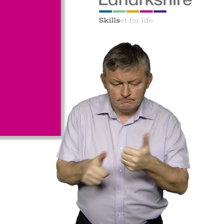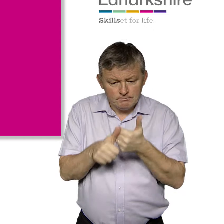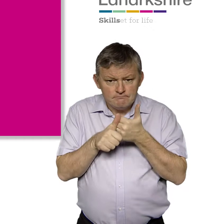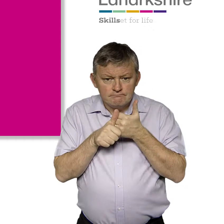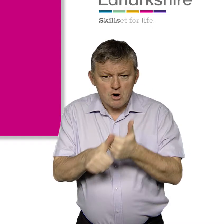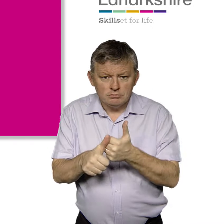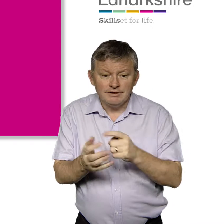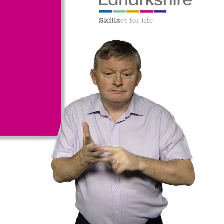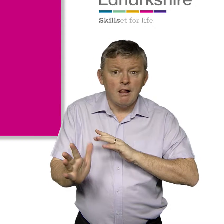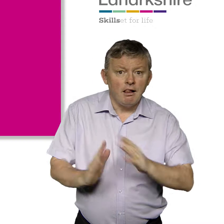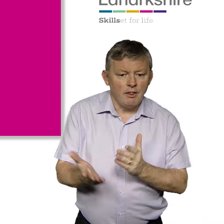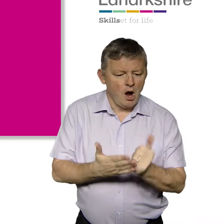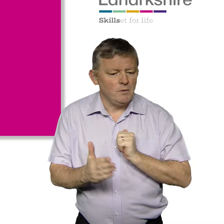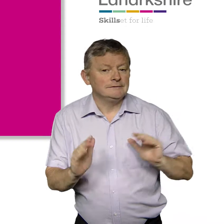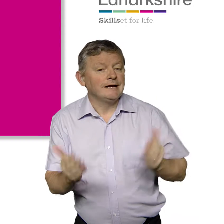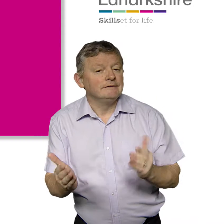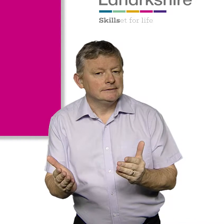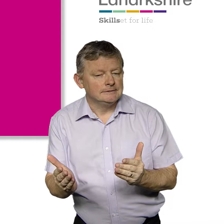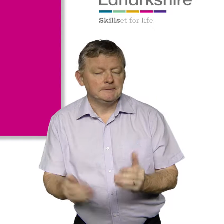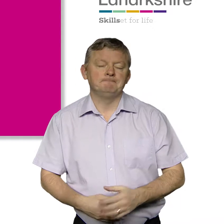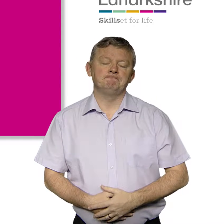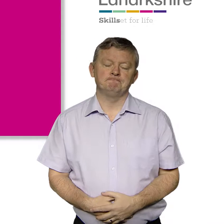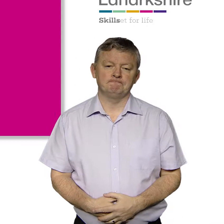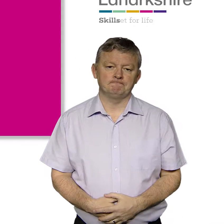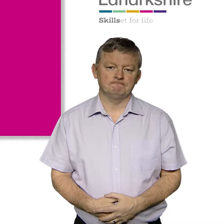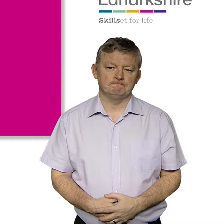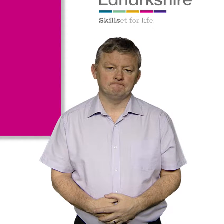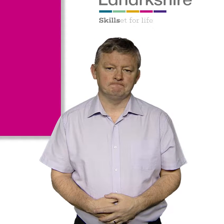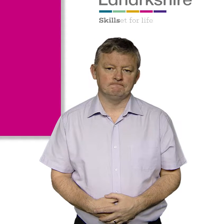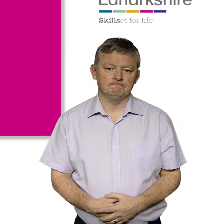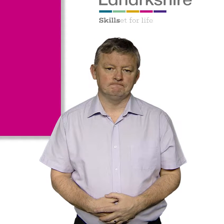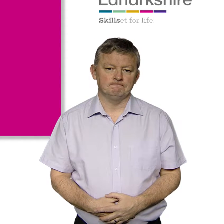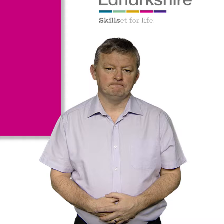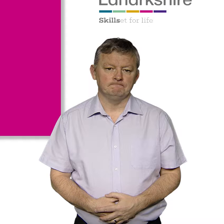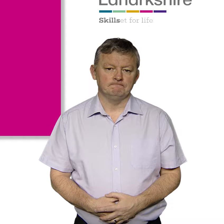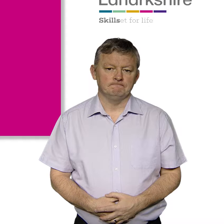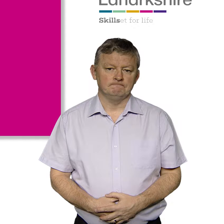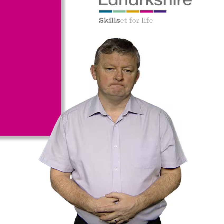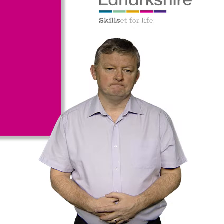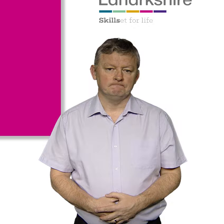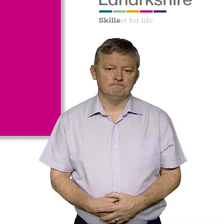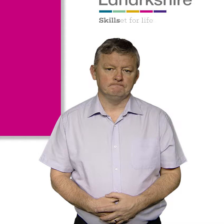This plan also sets out our ambitions to promote and support BSL throughout our services.